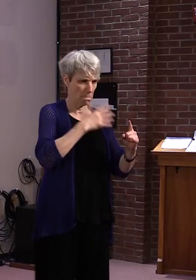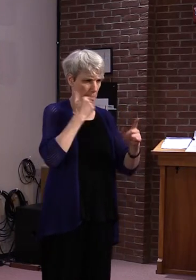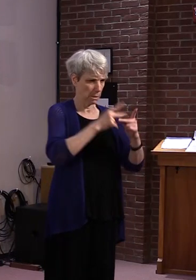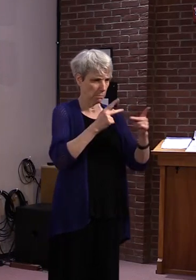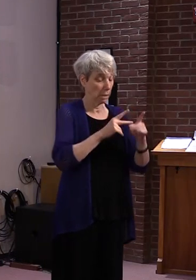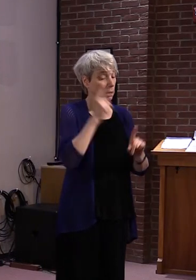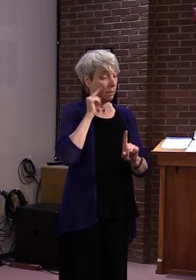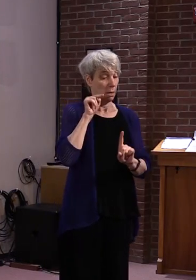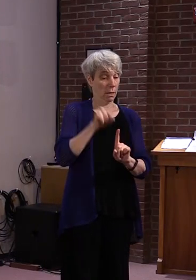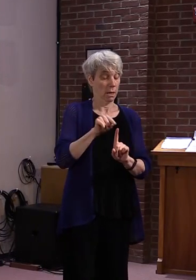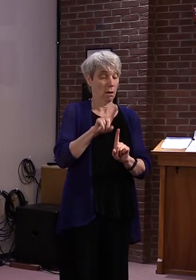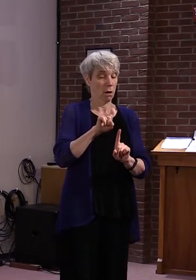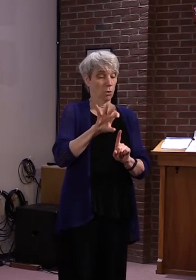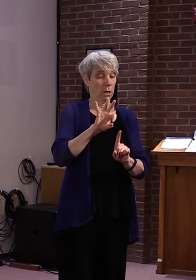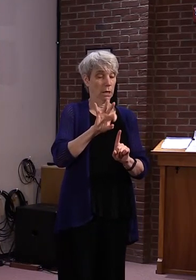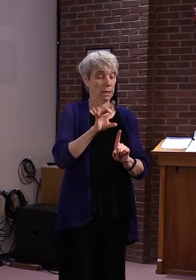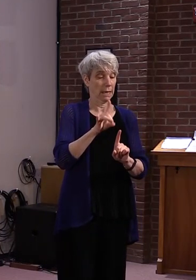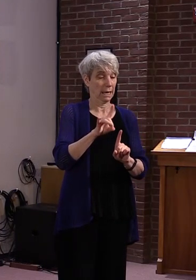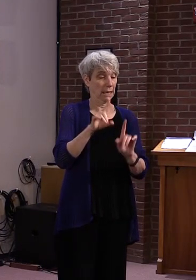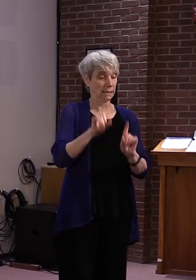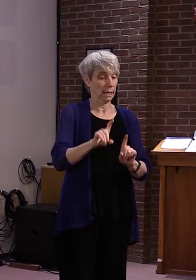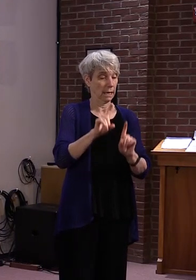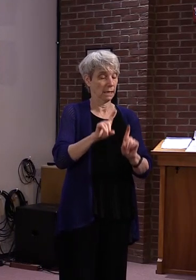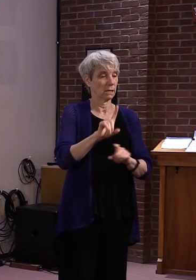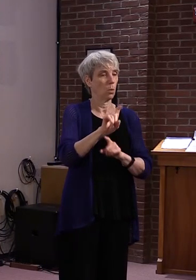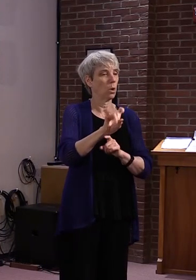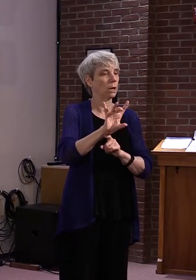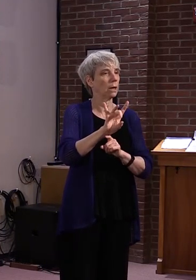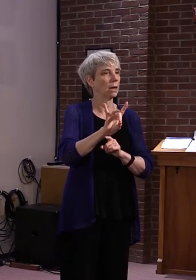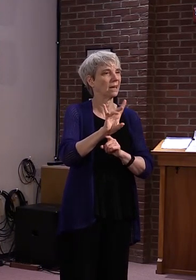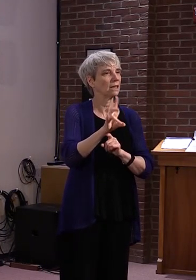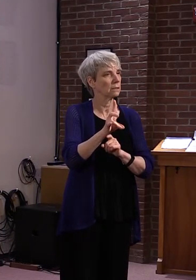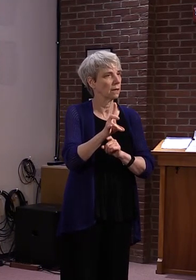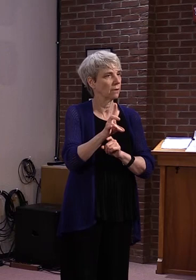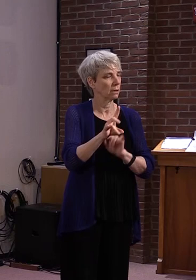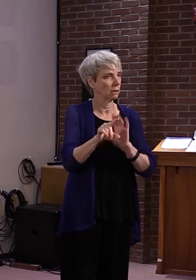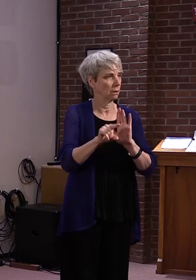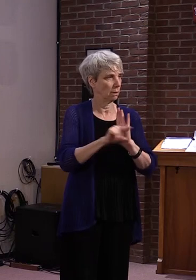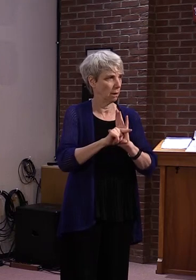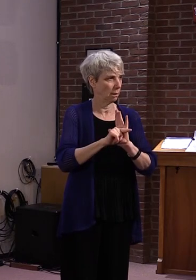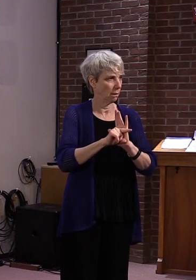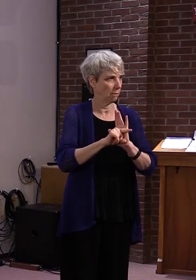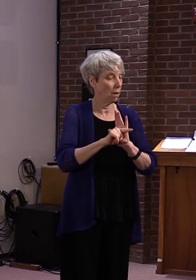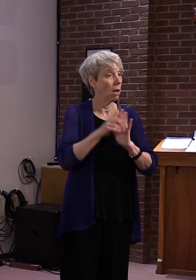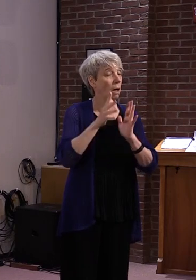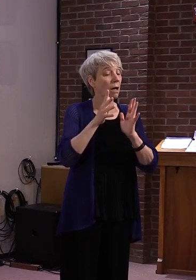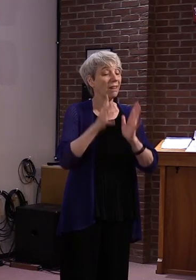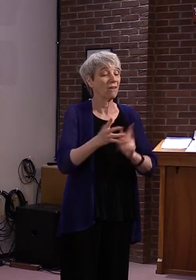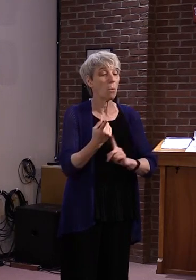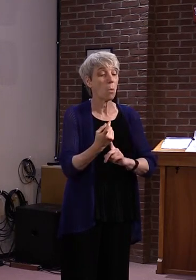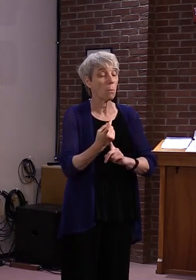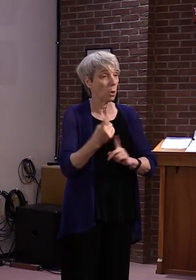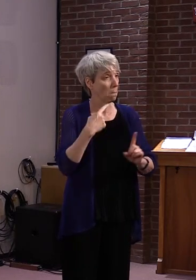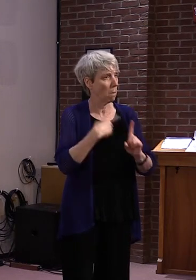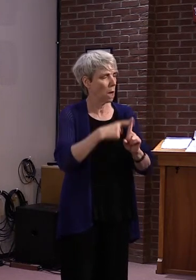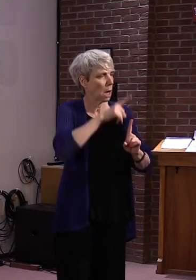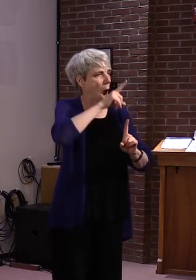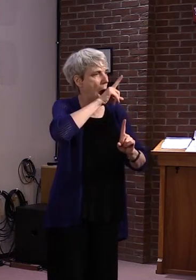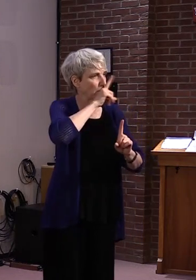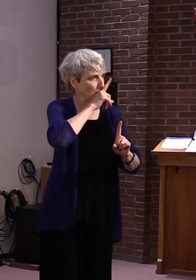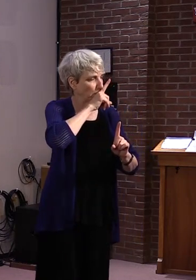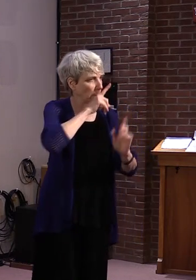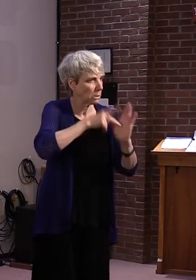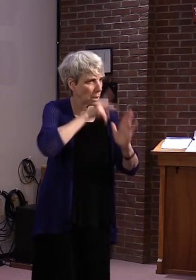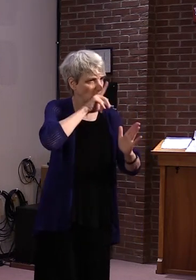198 tests. 197 of them are negative. The one, it doesn't mean it's positive. It's just they're making sure that the